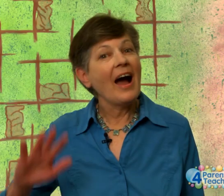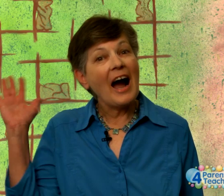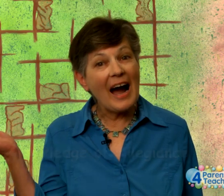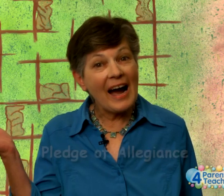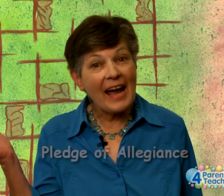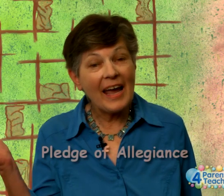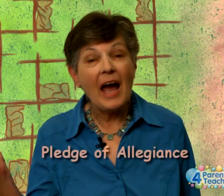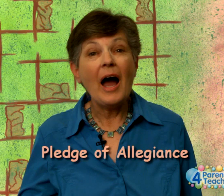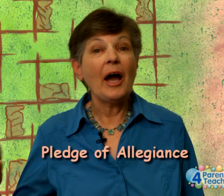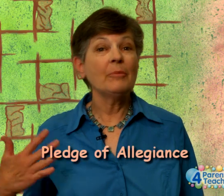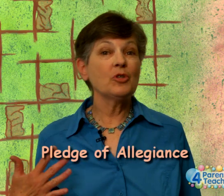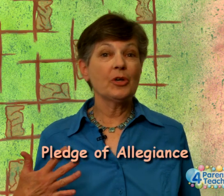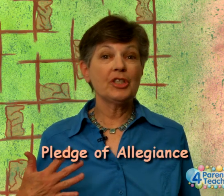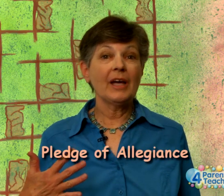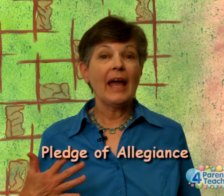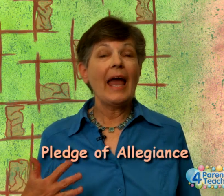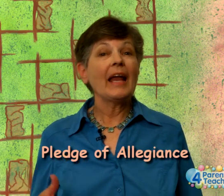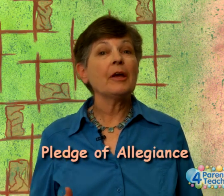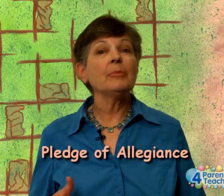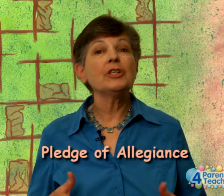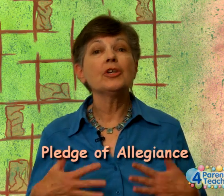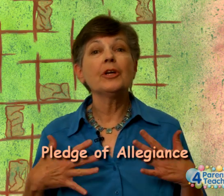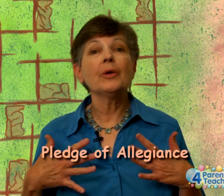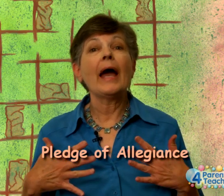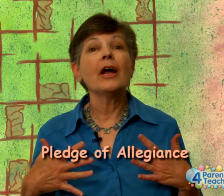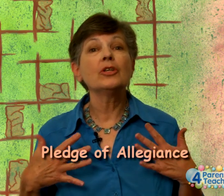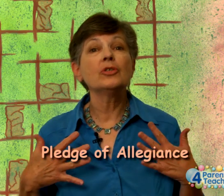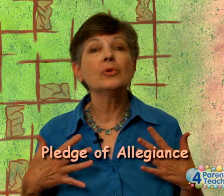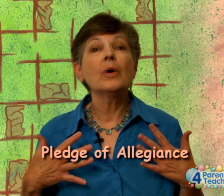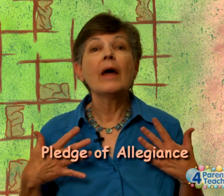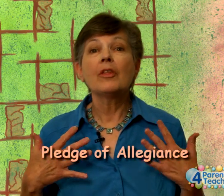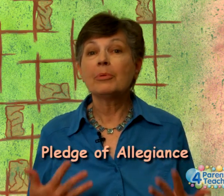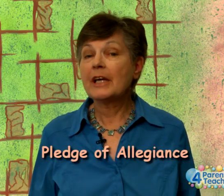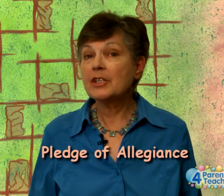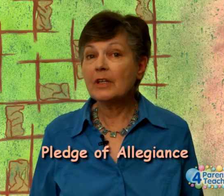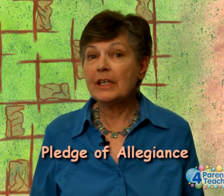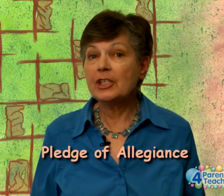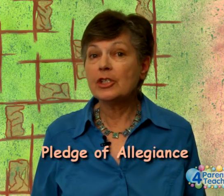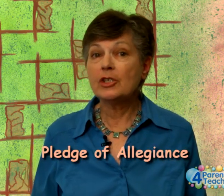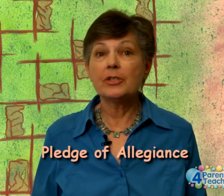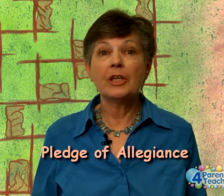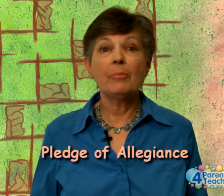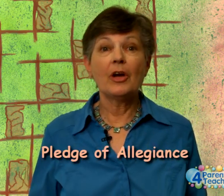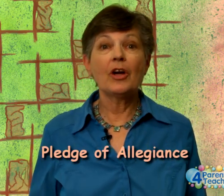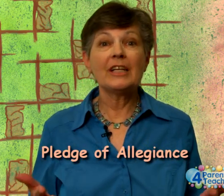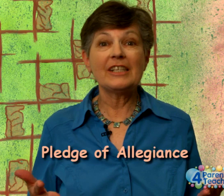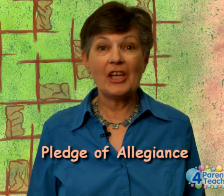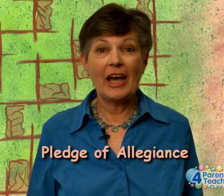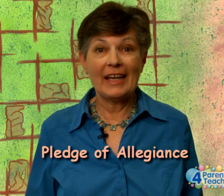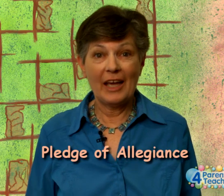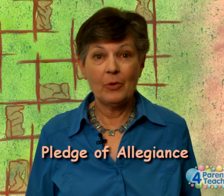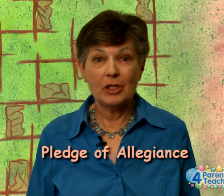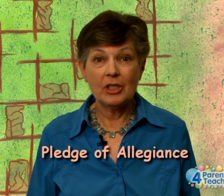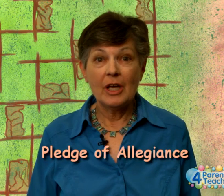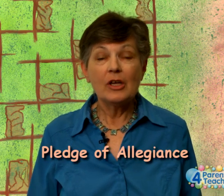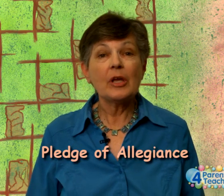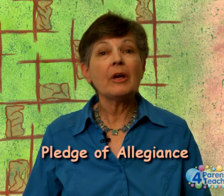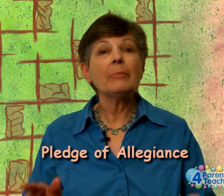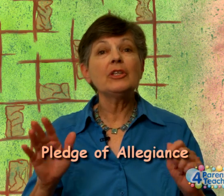Hi, I'm Georgia and I'm going to be showing you how to do the Pledge of Allegiance using American Sign Language. So I'm going to be